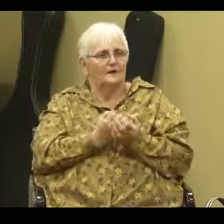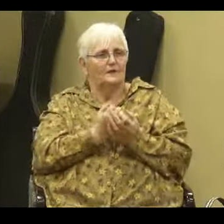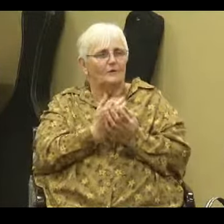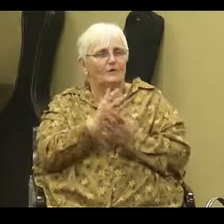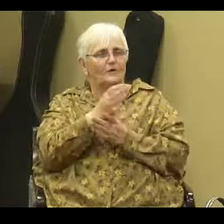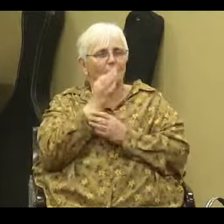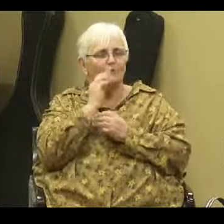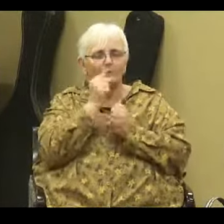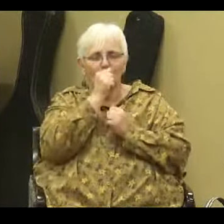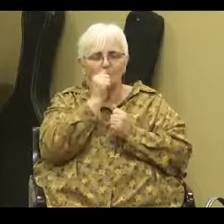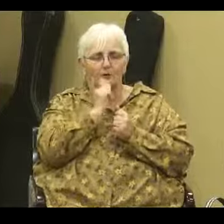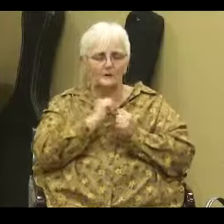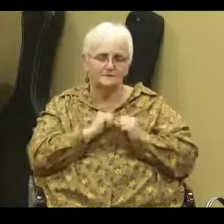patience or endurance amen